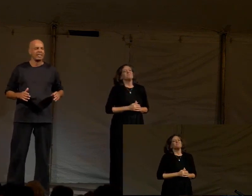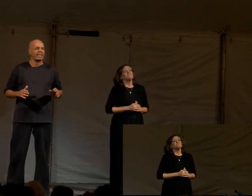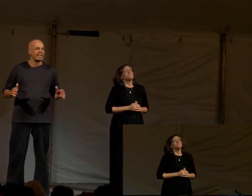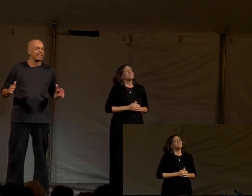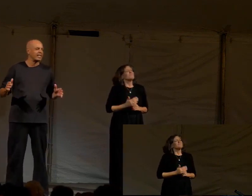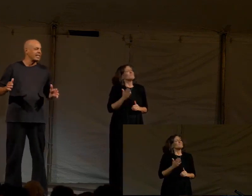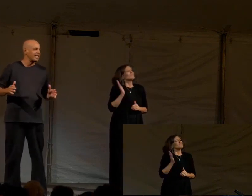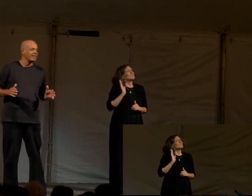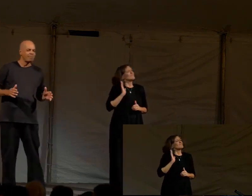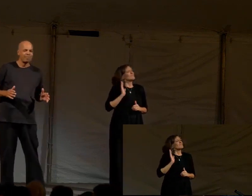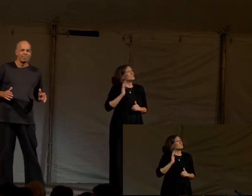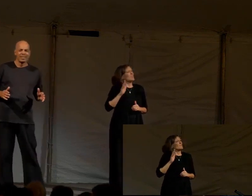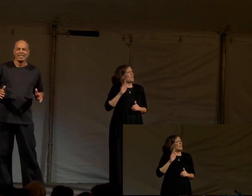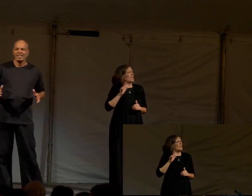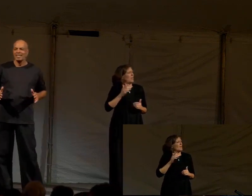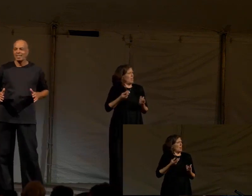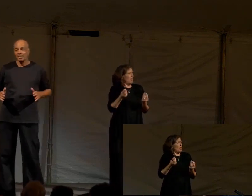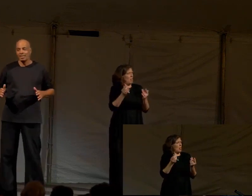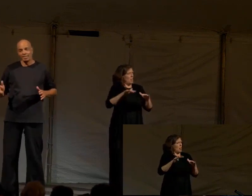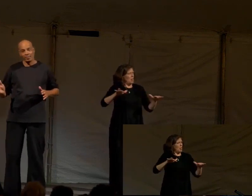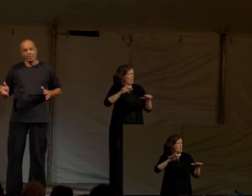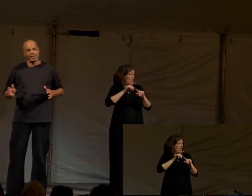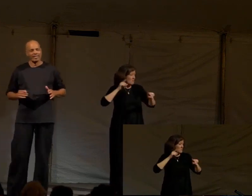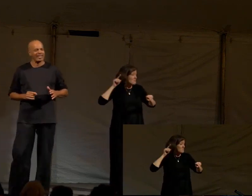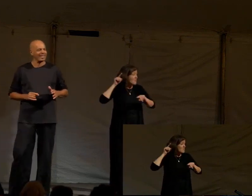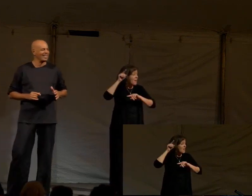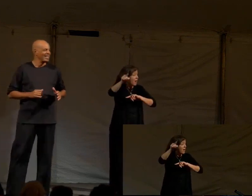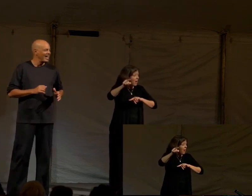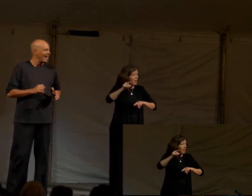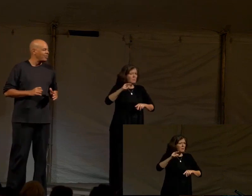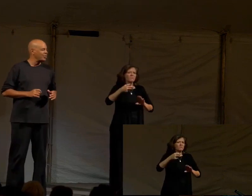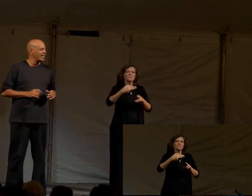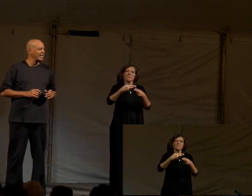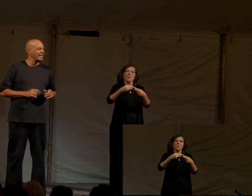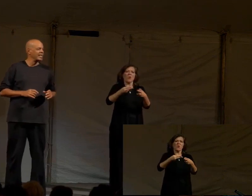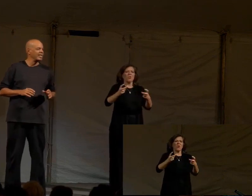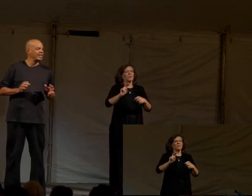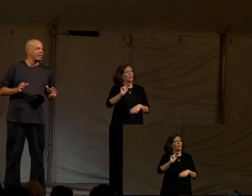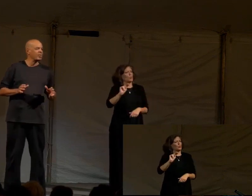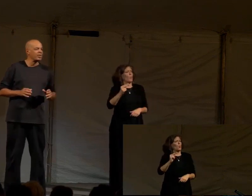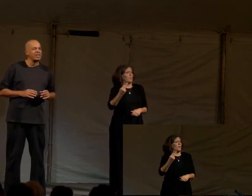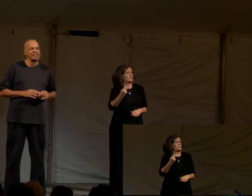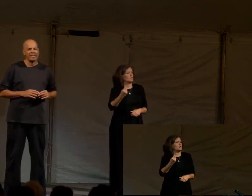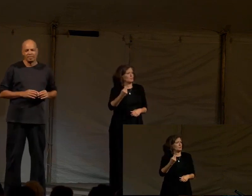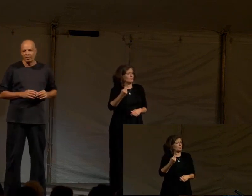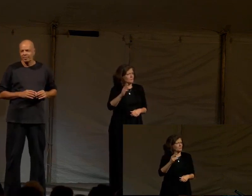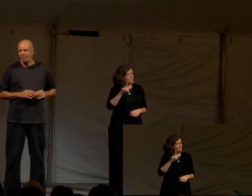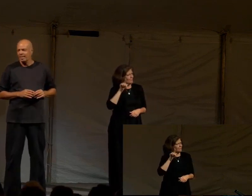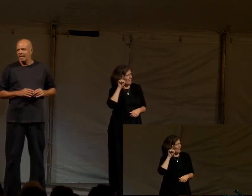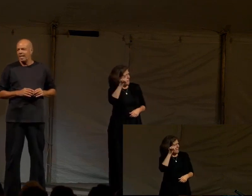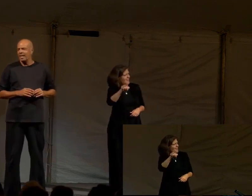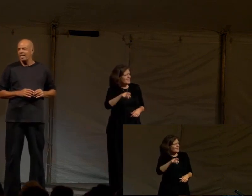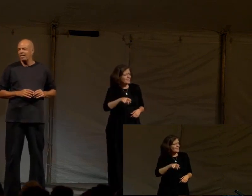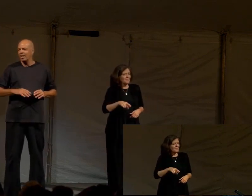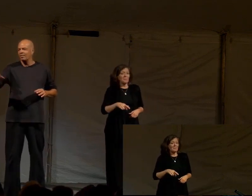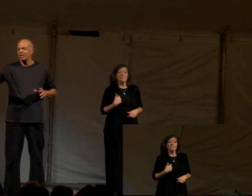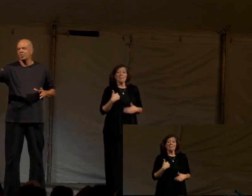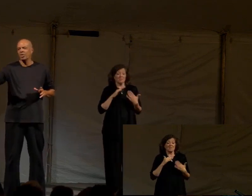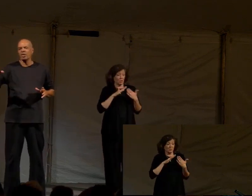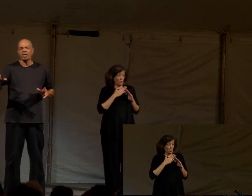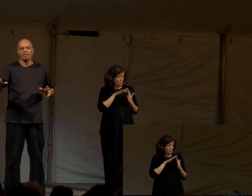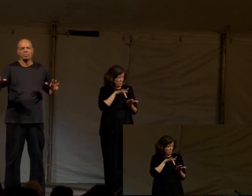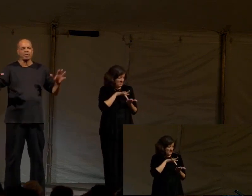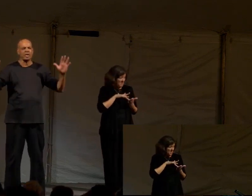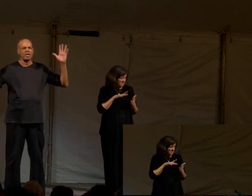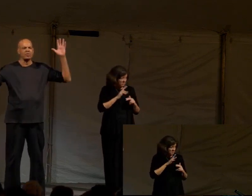was doing a gig. It's far away. I was doing a gig in a community center, and lots of